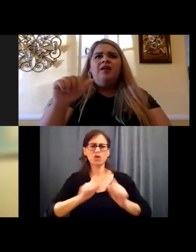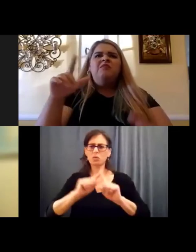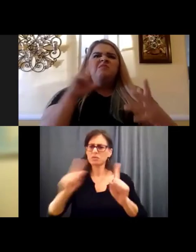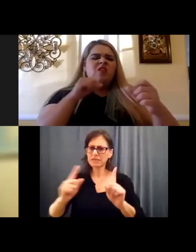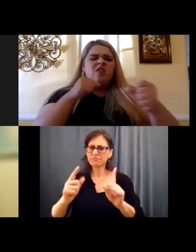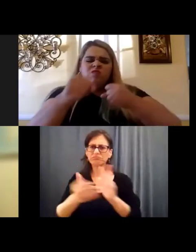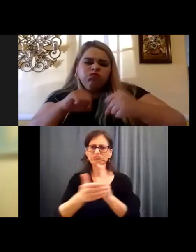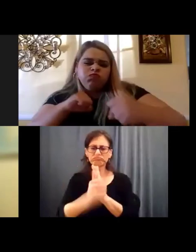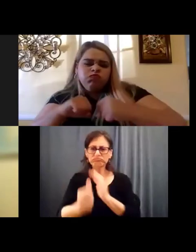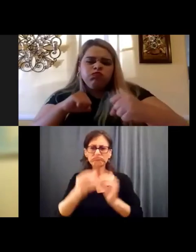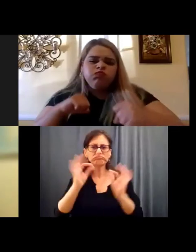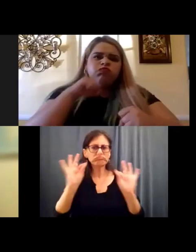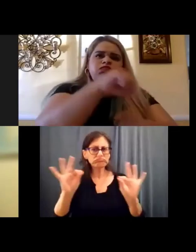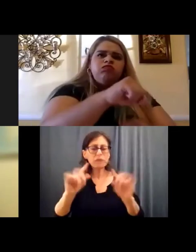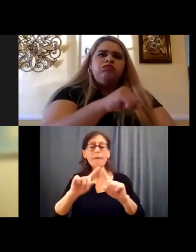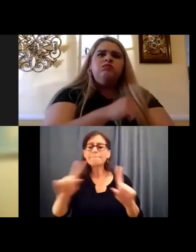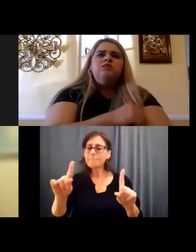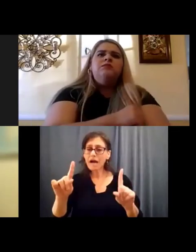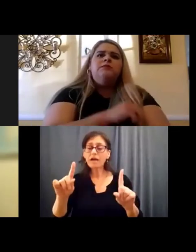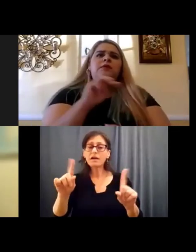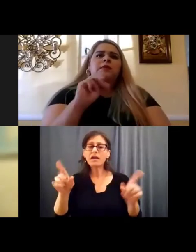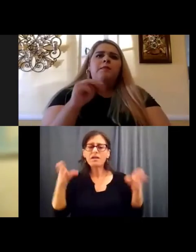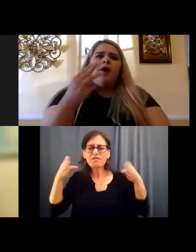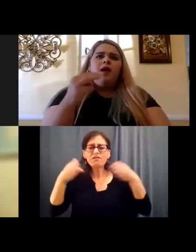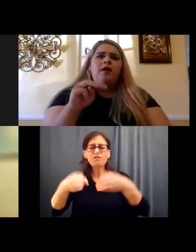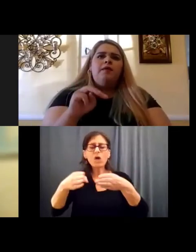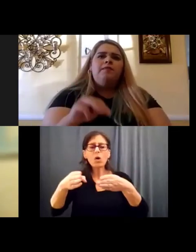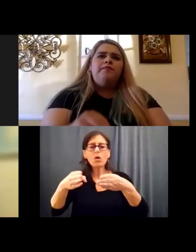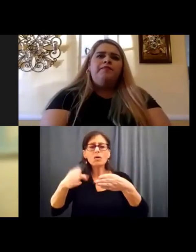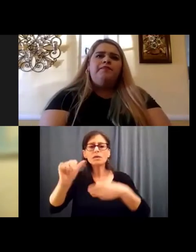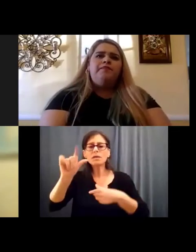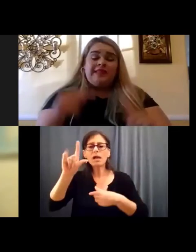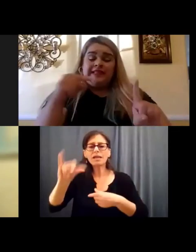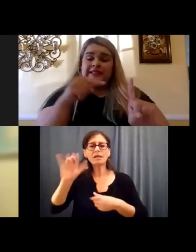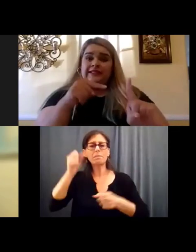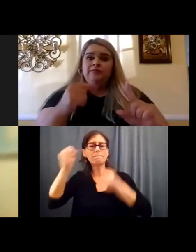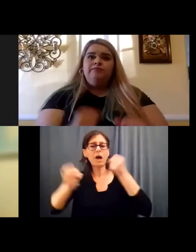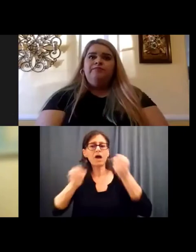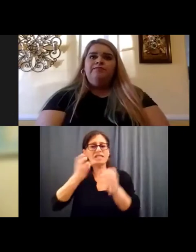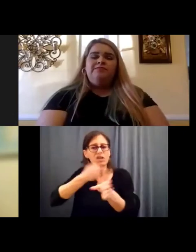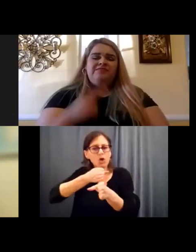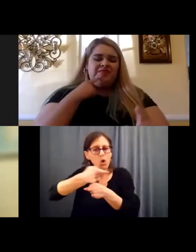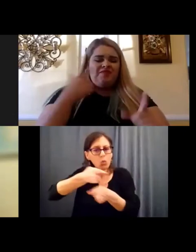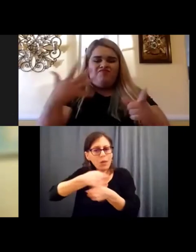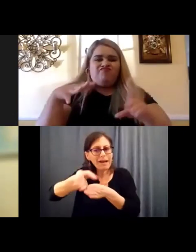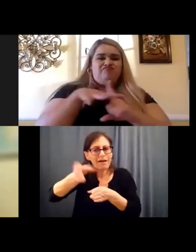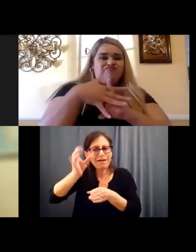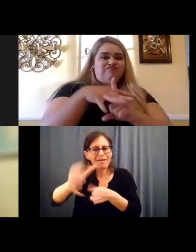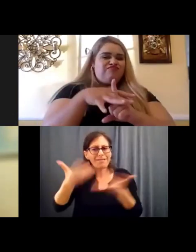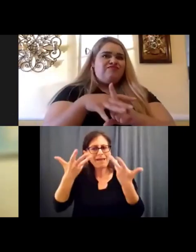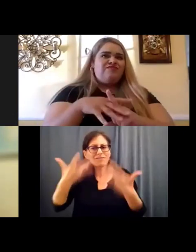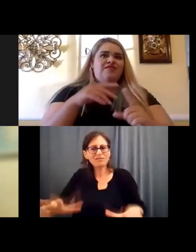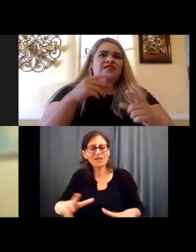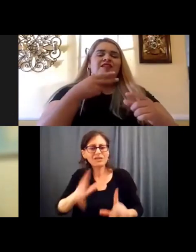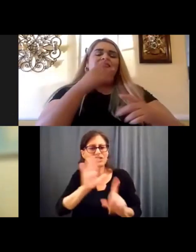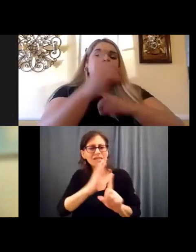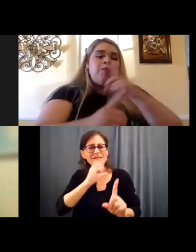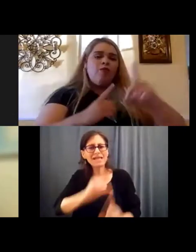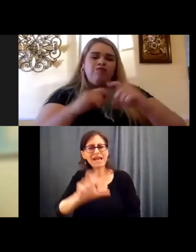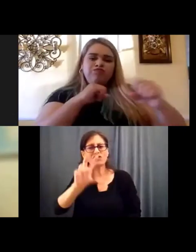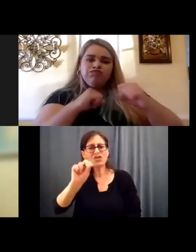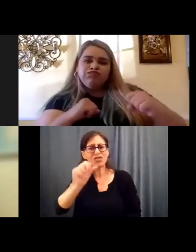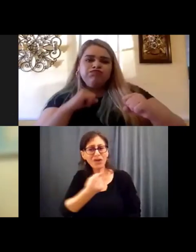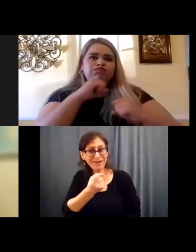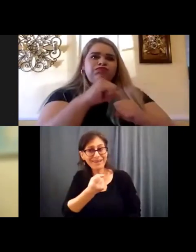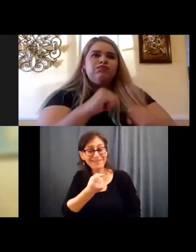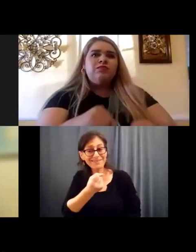but it focused on Muhammad Ali's boxing career, which ended when he was in his late thirties. And